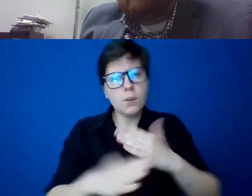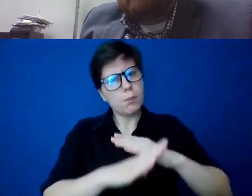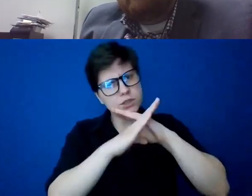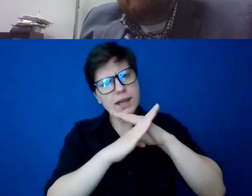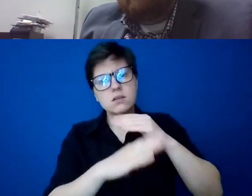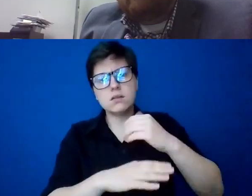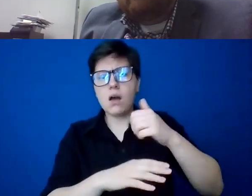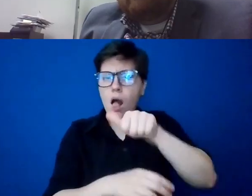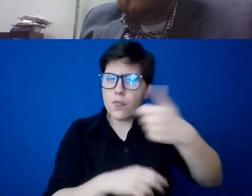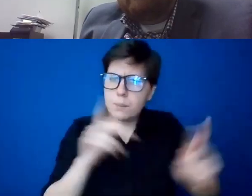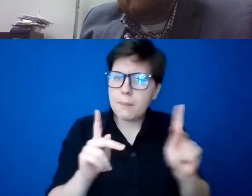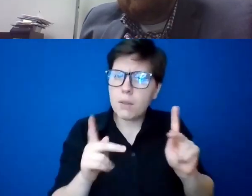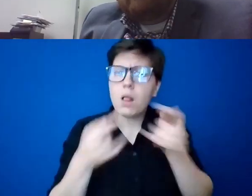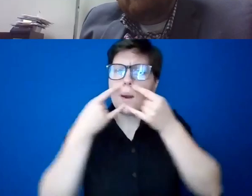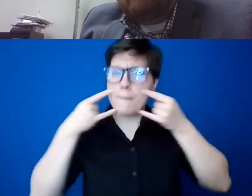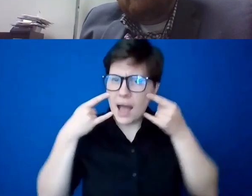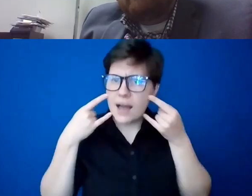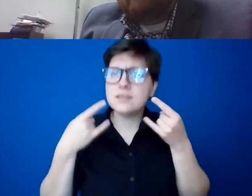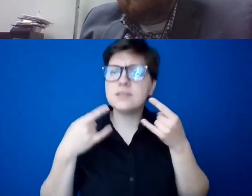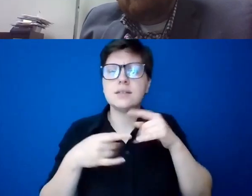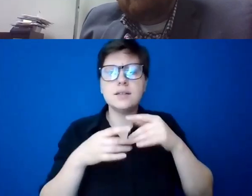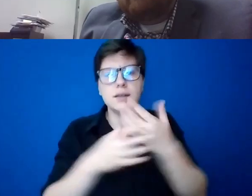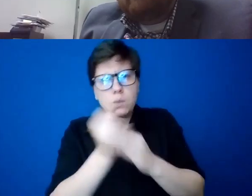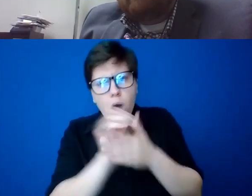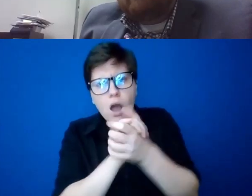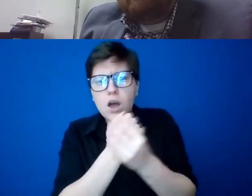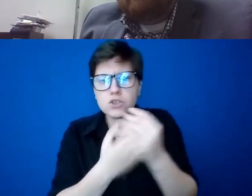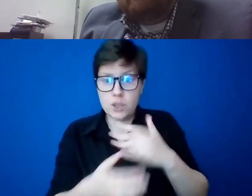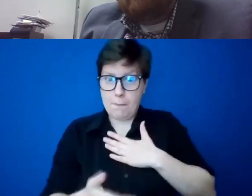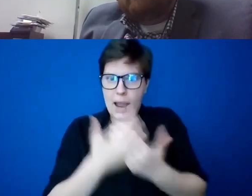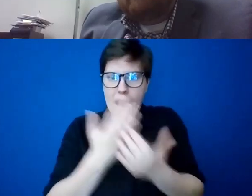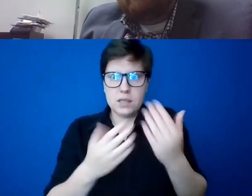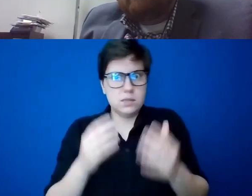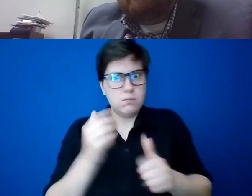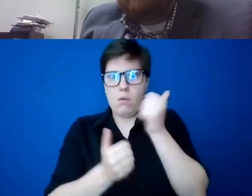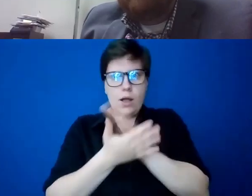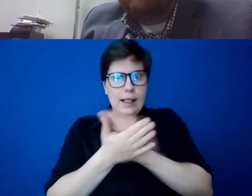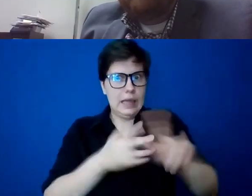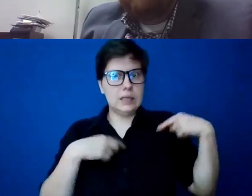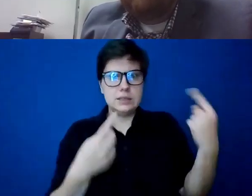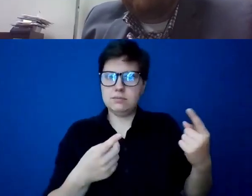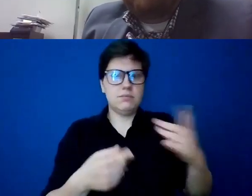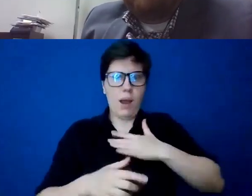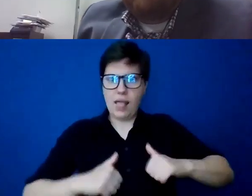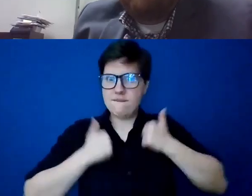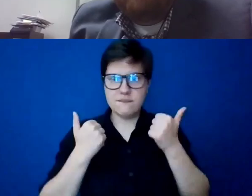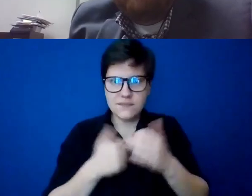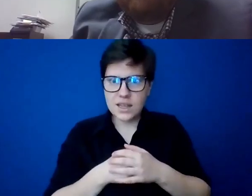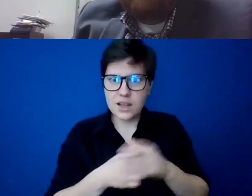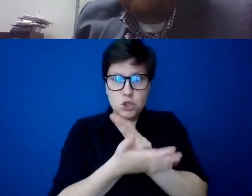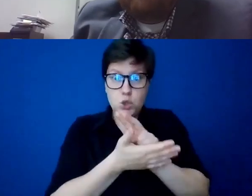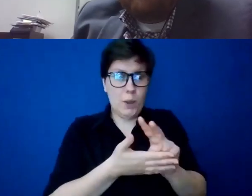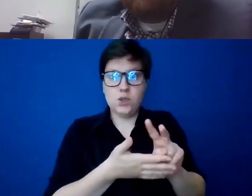other people. So we wear masks, we sanitize. My hands are cleaner than they've been since I was two years old at two, two weeks old.